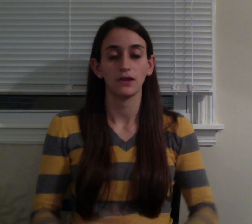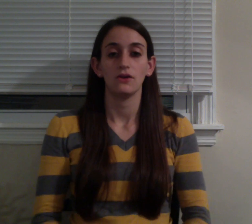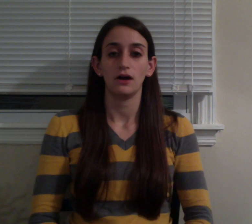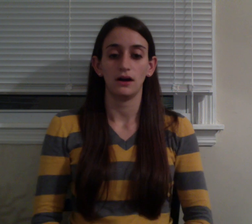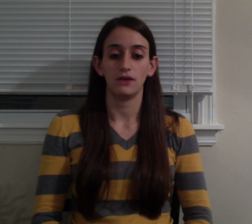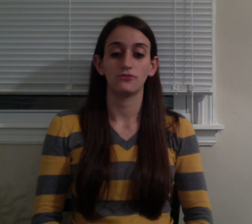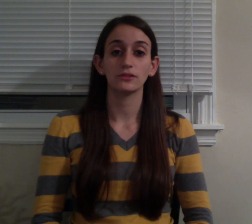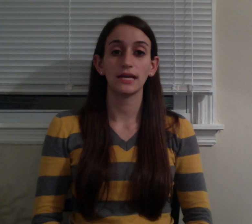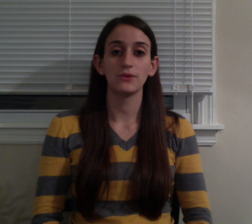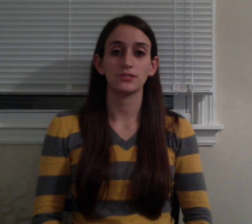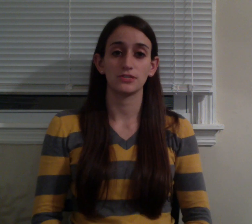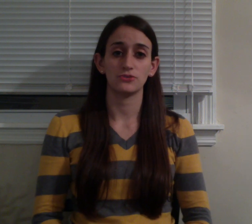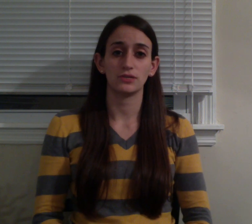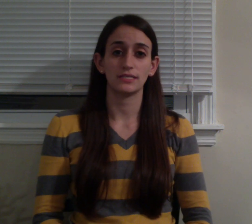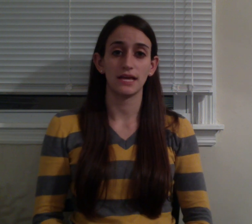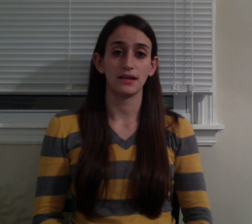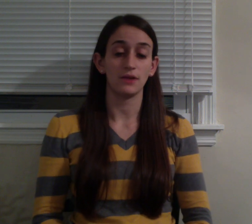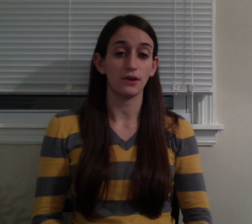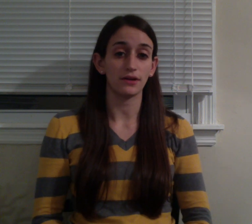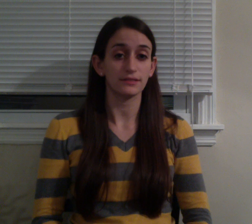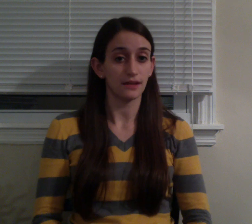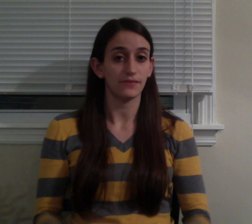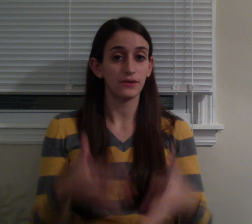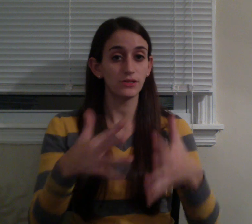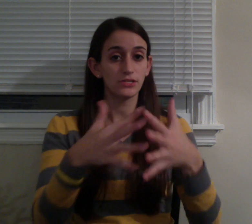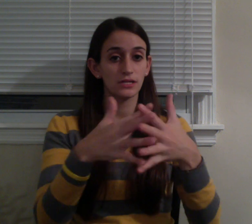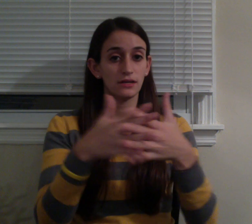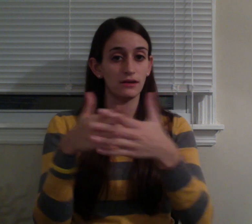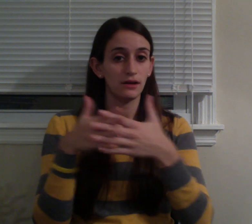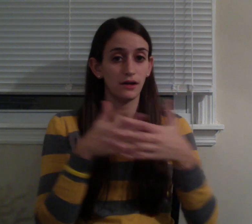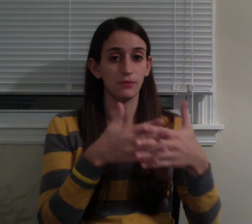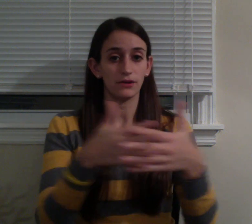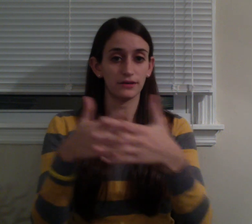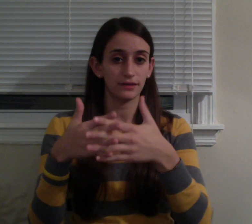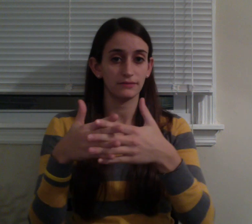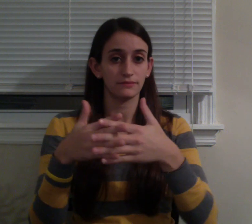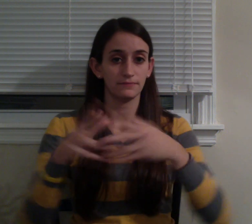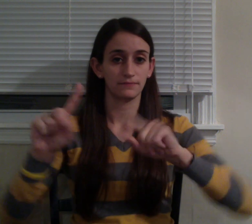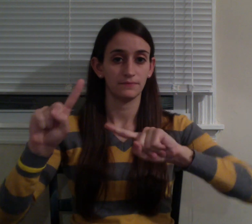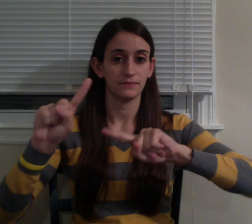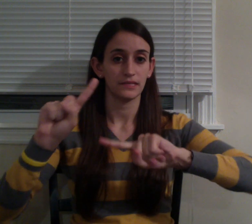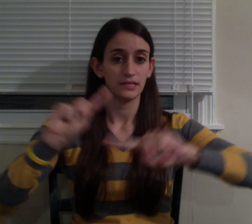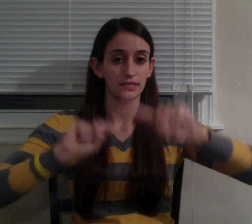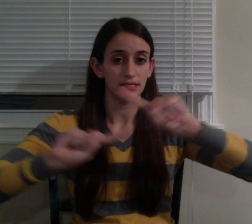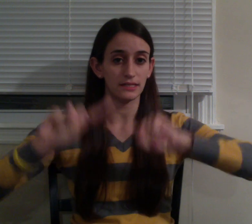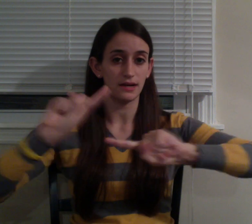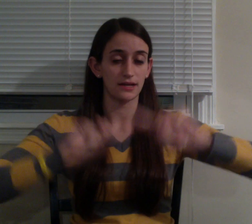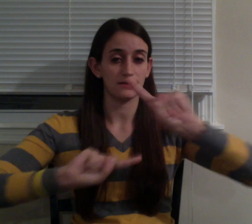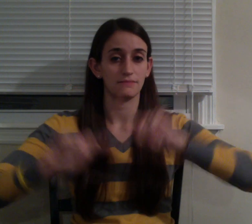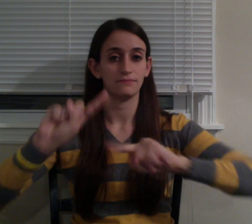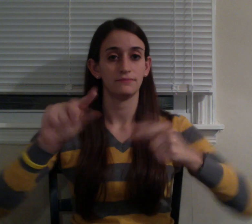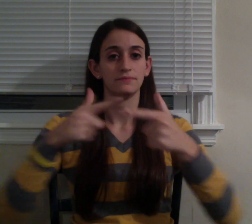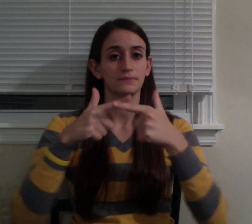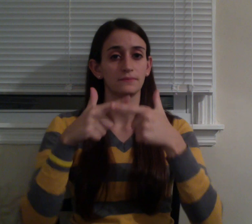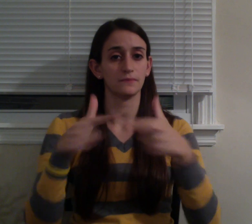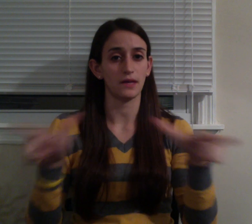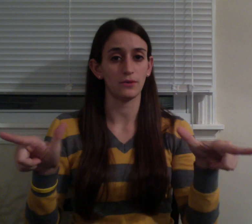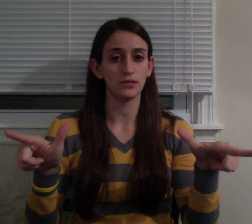For languages, you could take American Sign Language, American Sign Language,